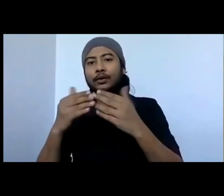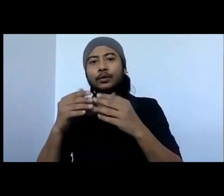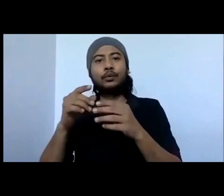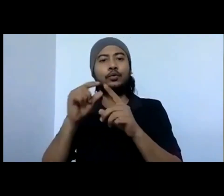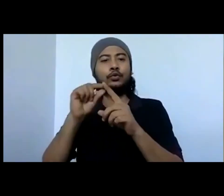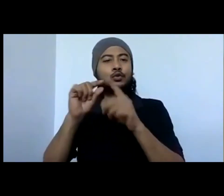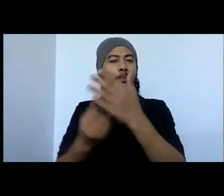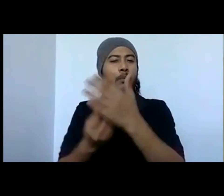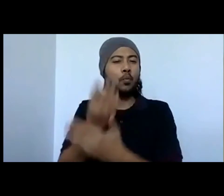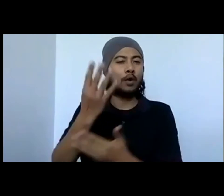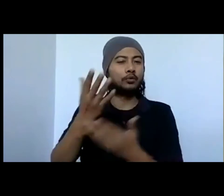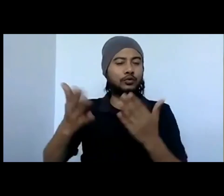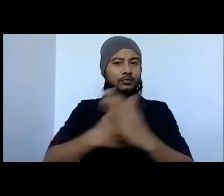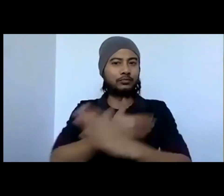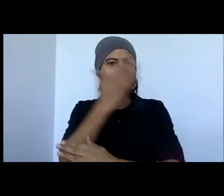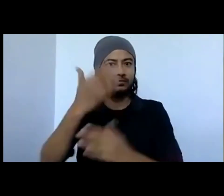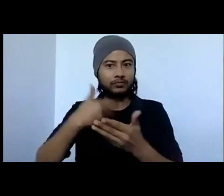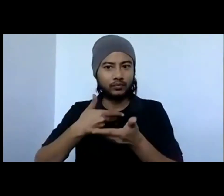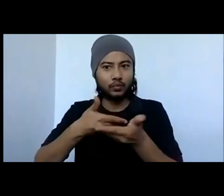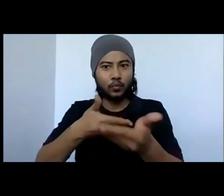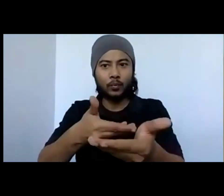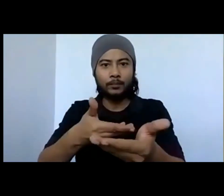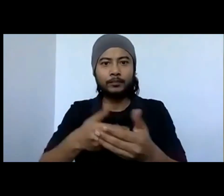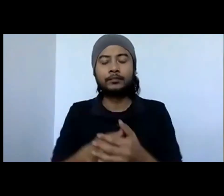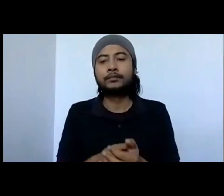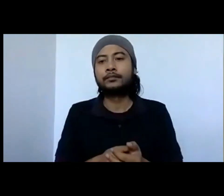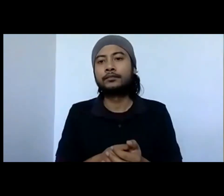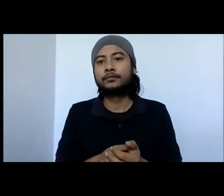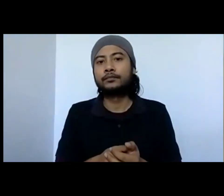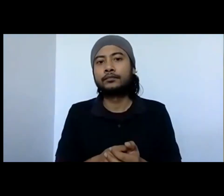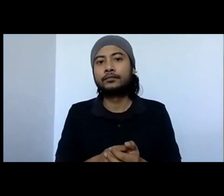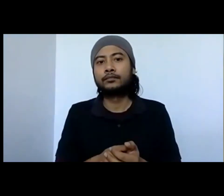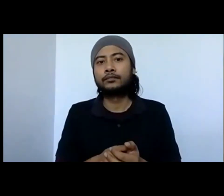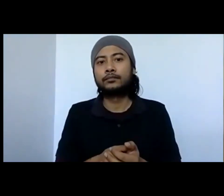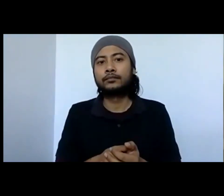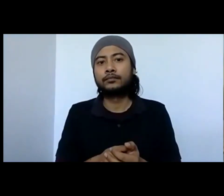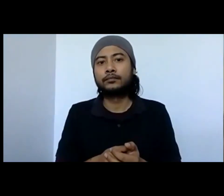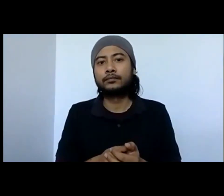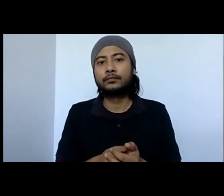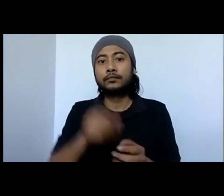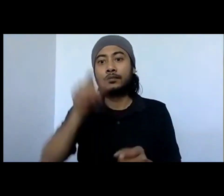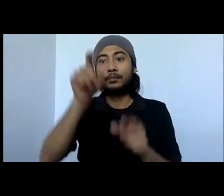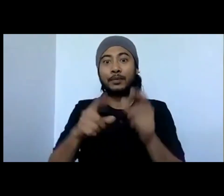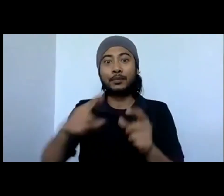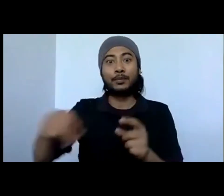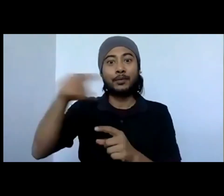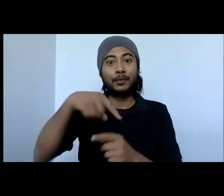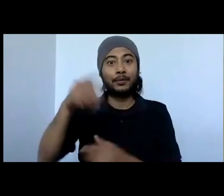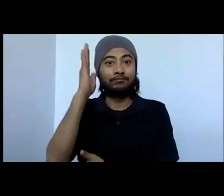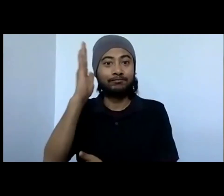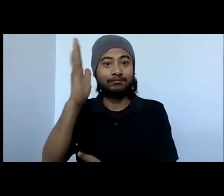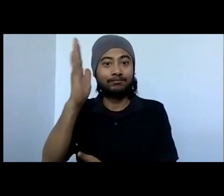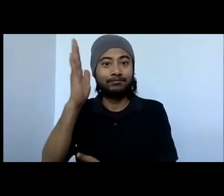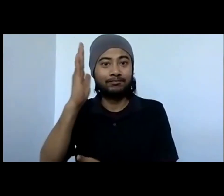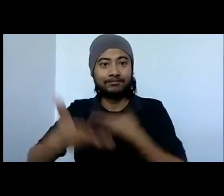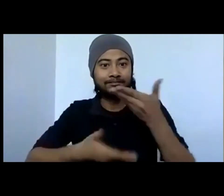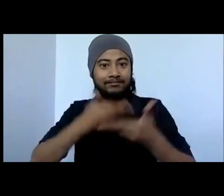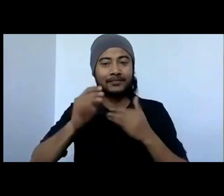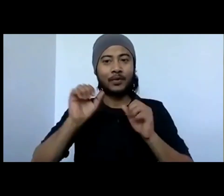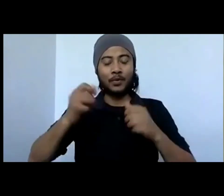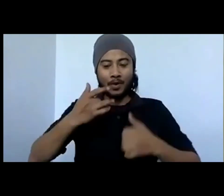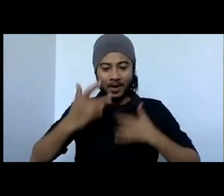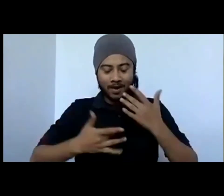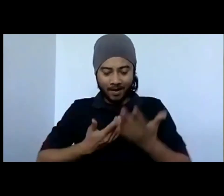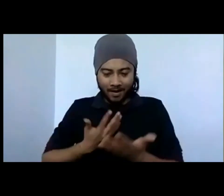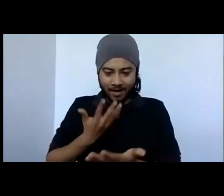passionate delivery of everyone's passion. Let's say that way. Okay. Let's